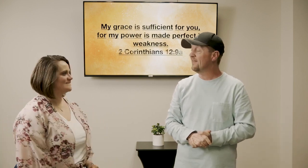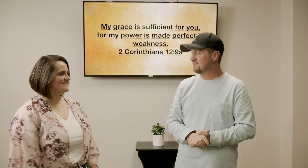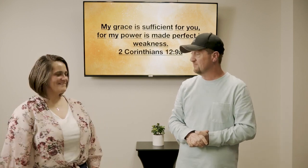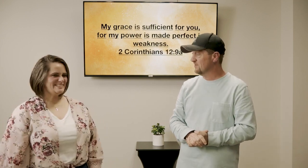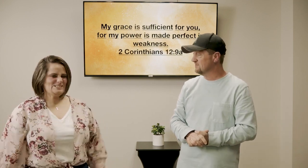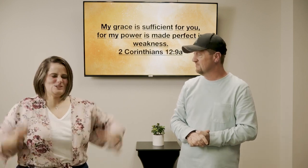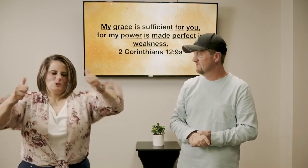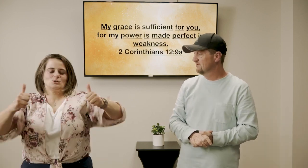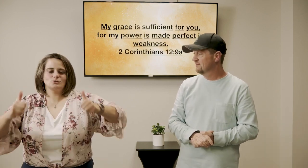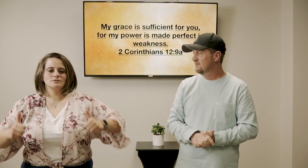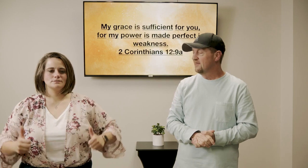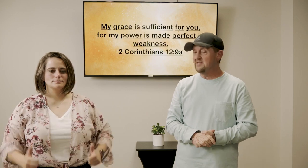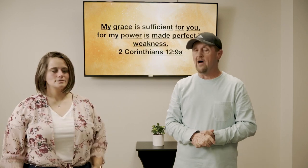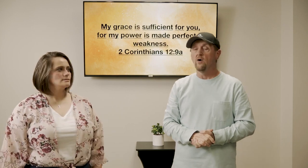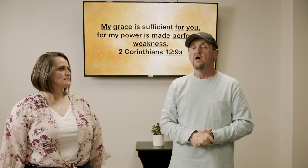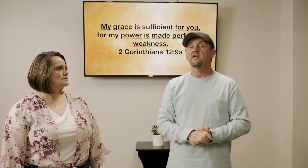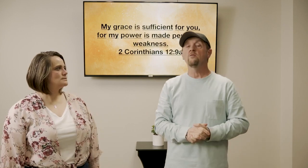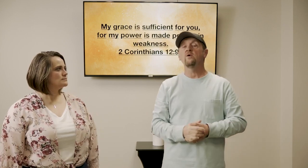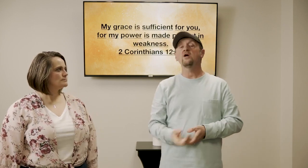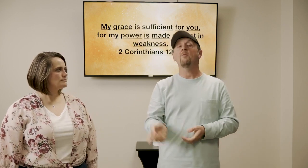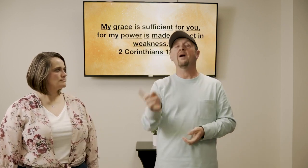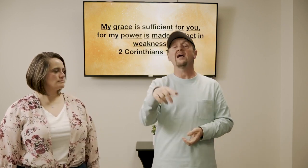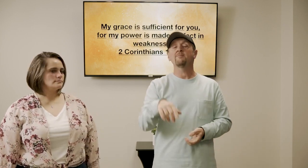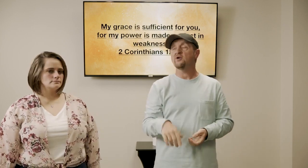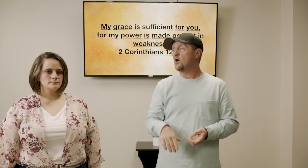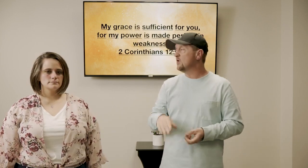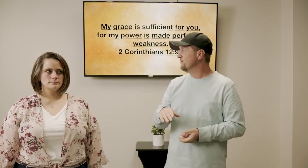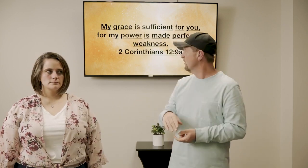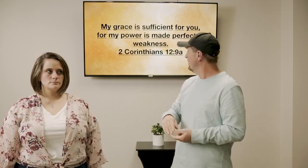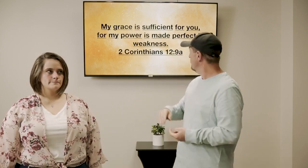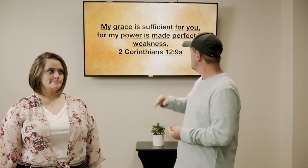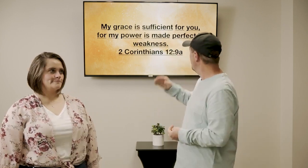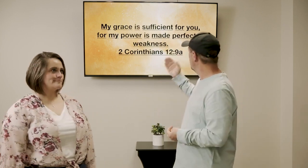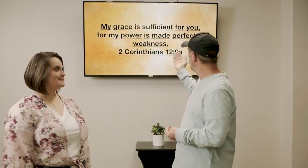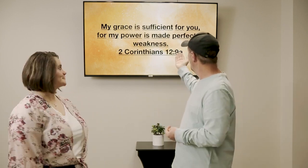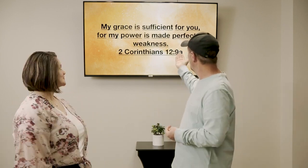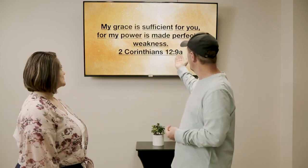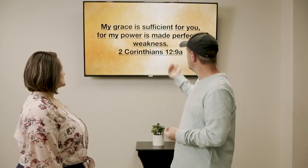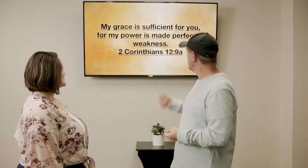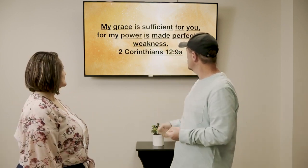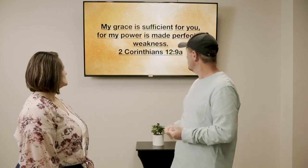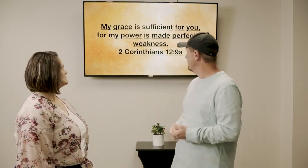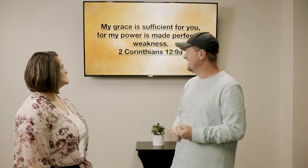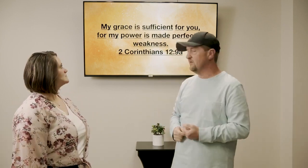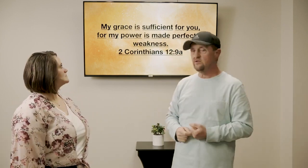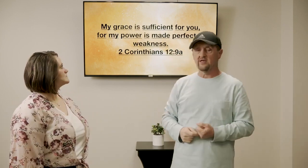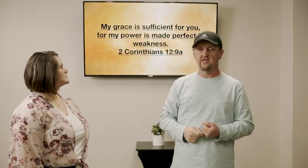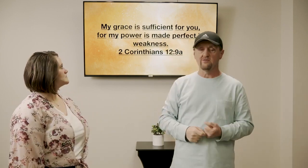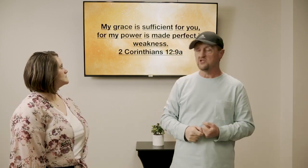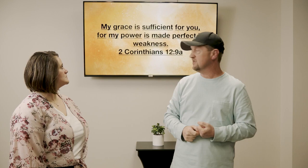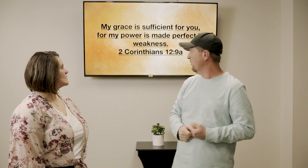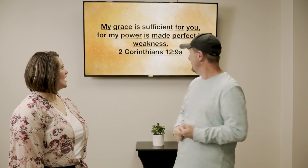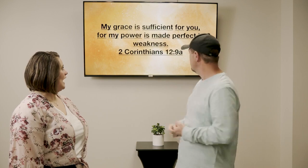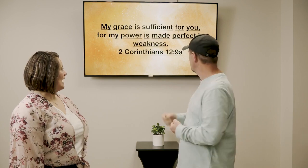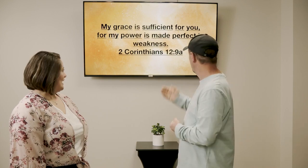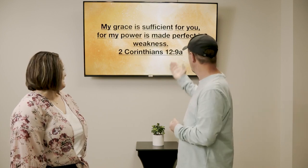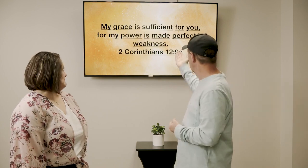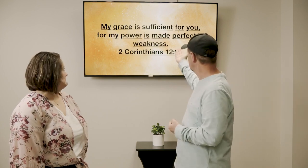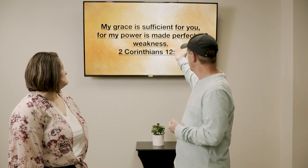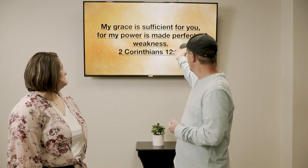that's impressive now can we go back and put it all up there one more time with no words on the screen can we do that again with just the blanks let's click on it and see